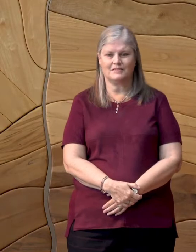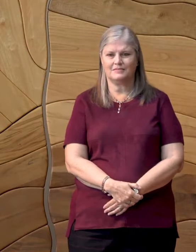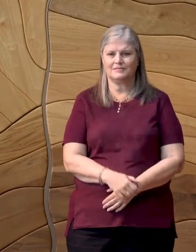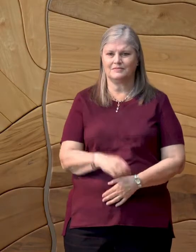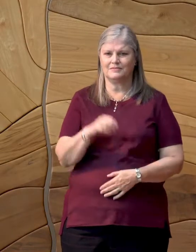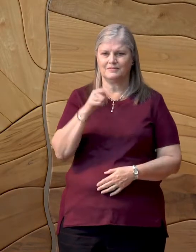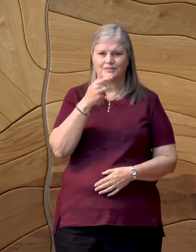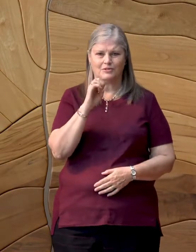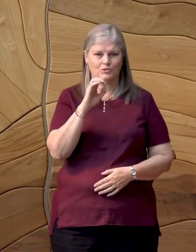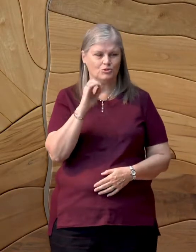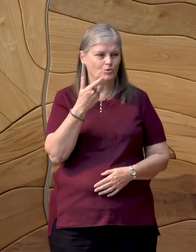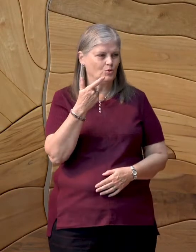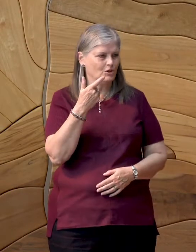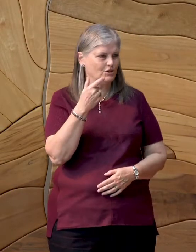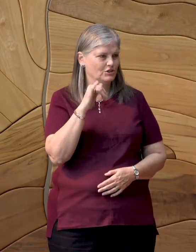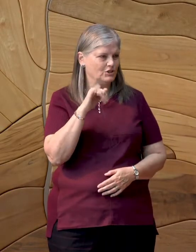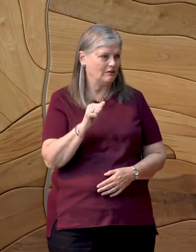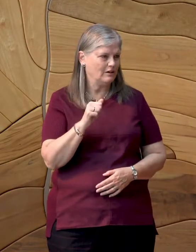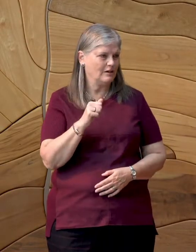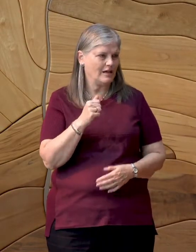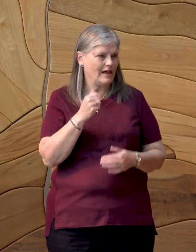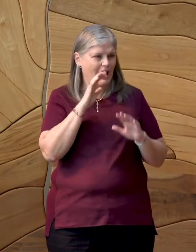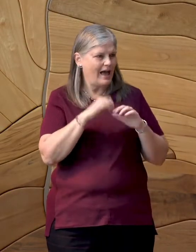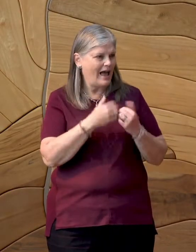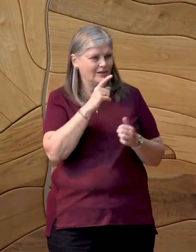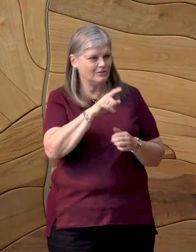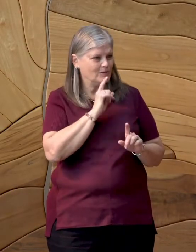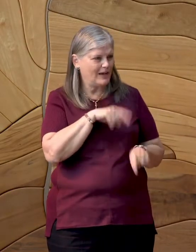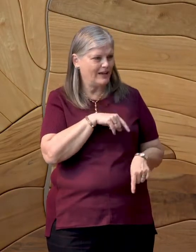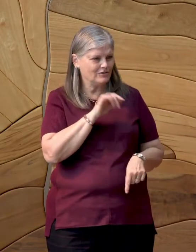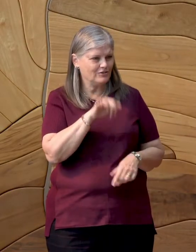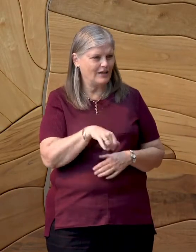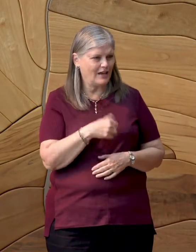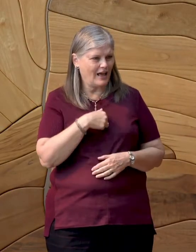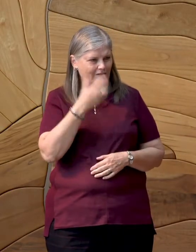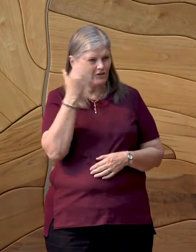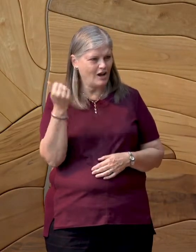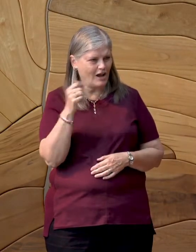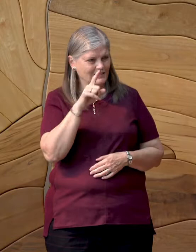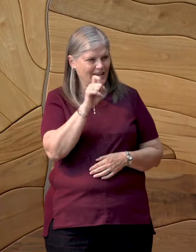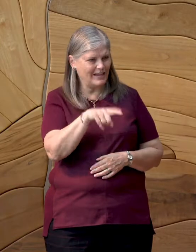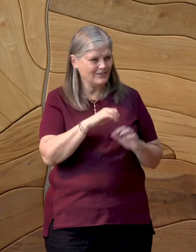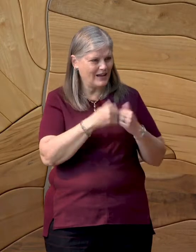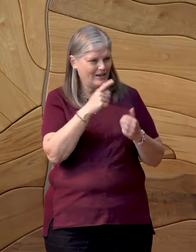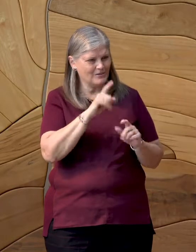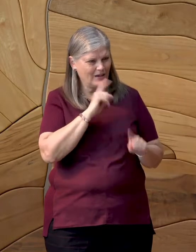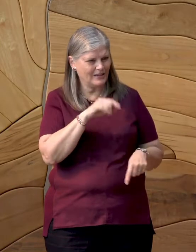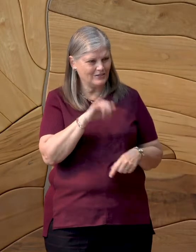George Ella, I forgot to ask, how did you answer that? I forgot to ask you.